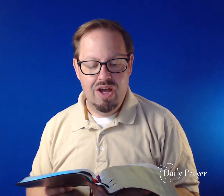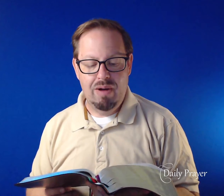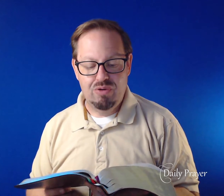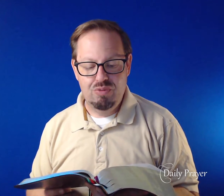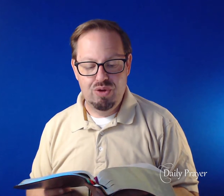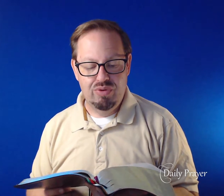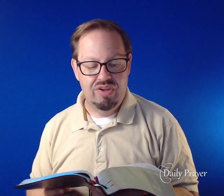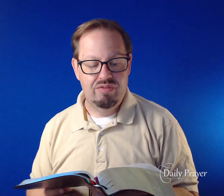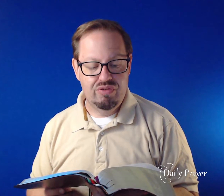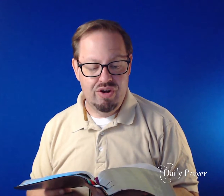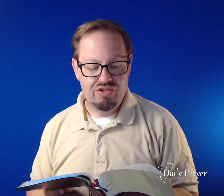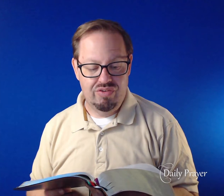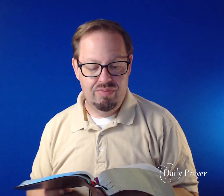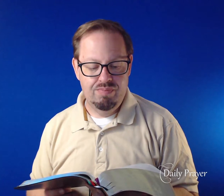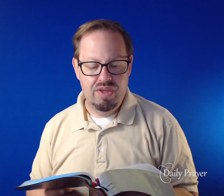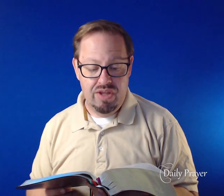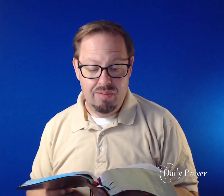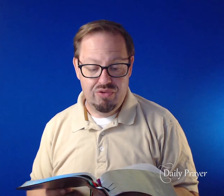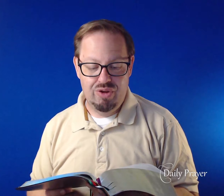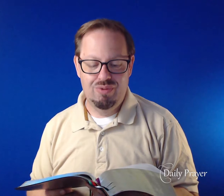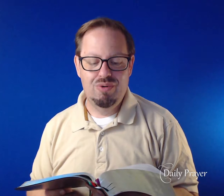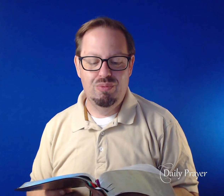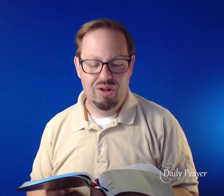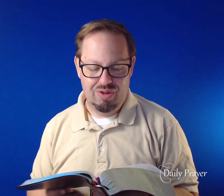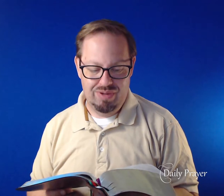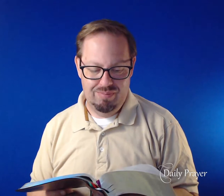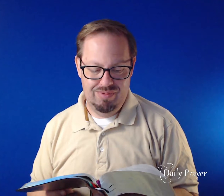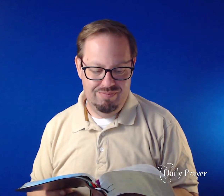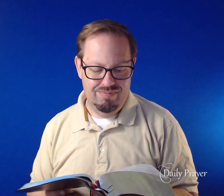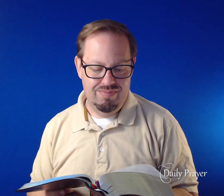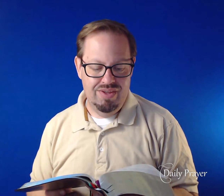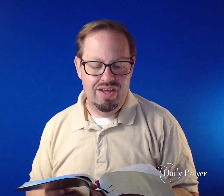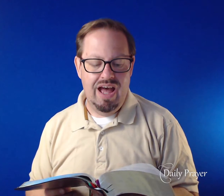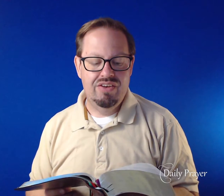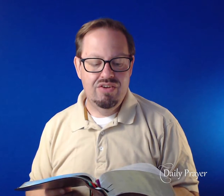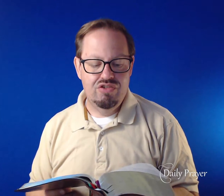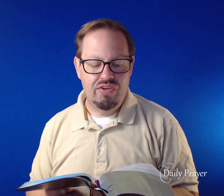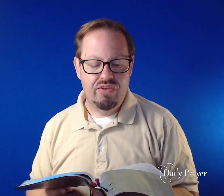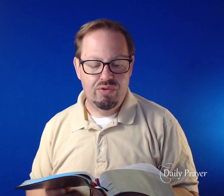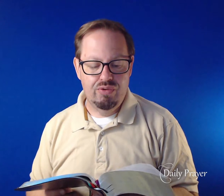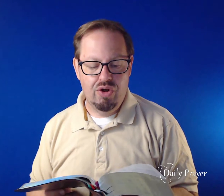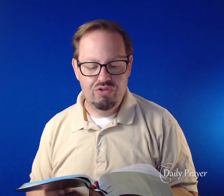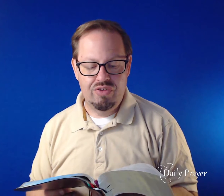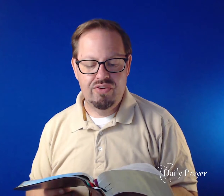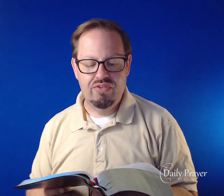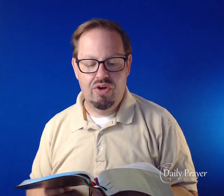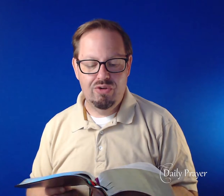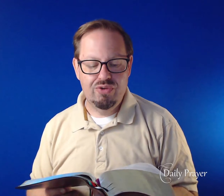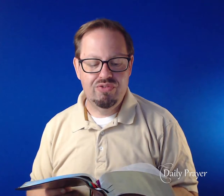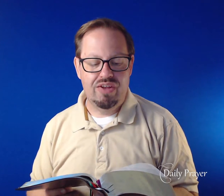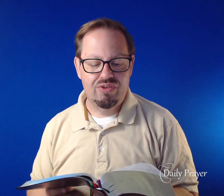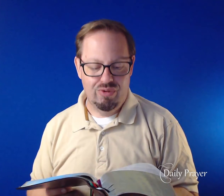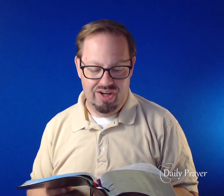about whom you received instructions. If he comes to you, welcome him. And Jesus, who is called Justice, also sends greetings.